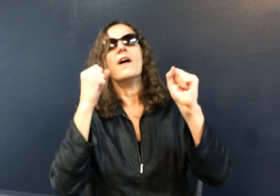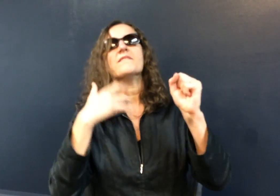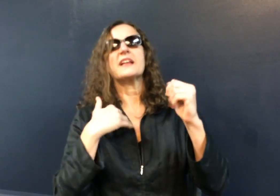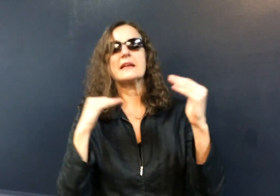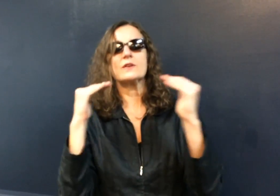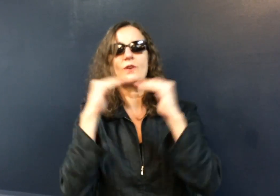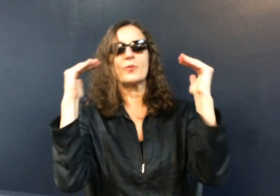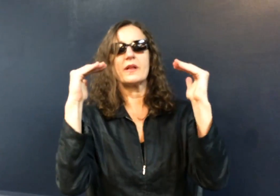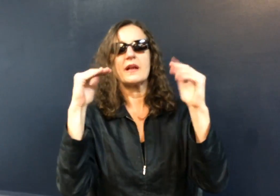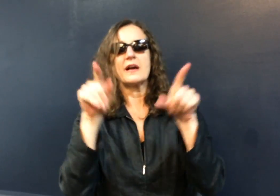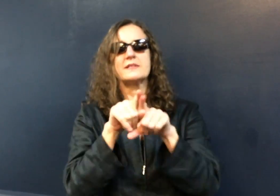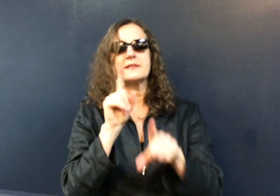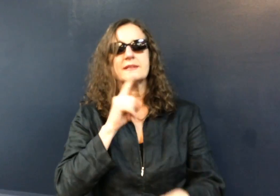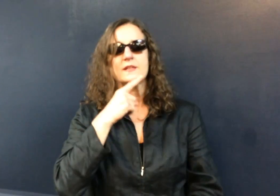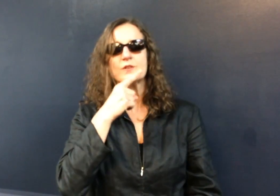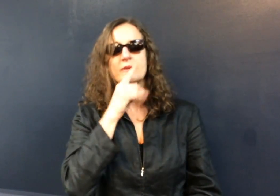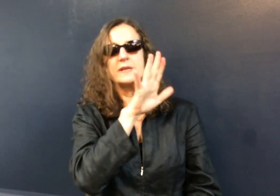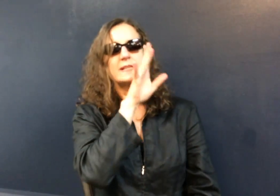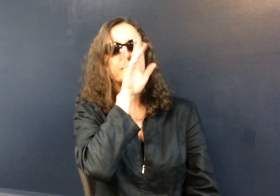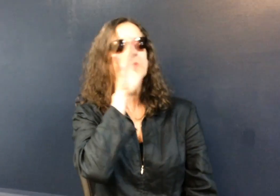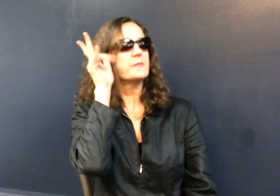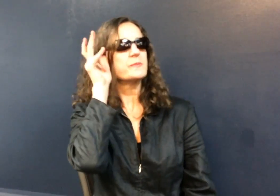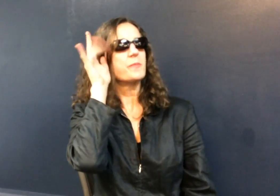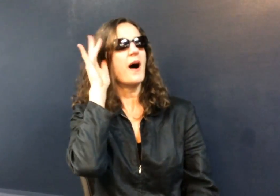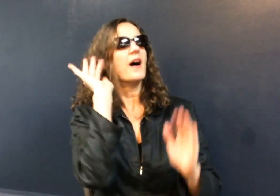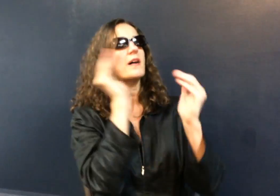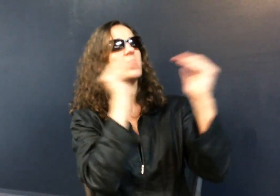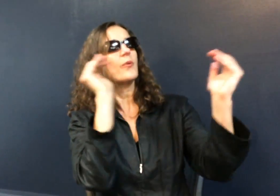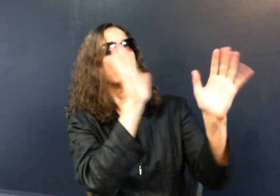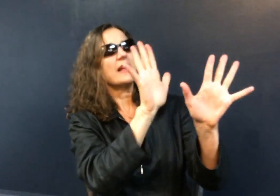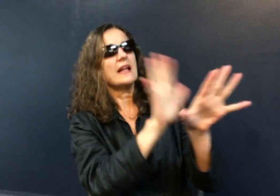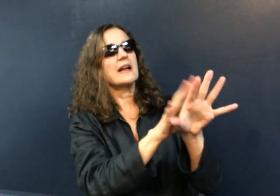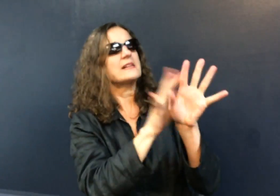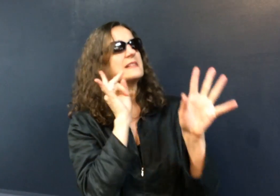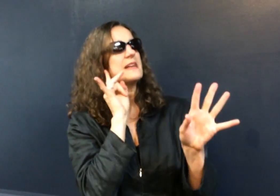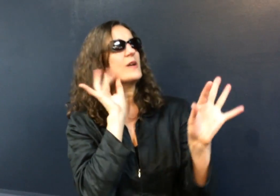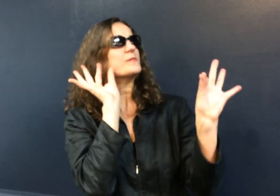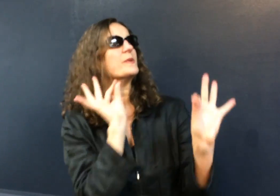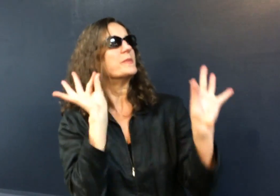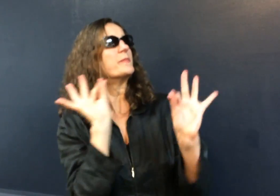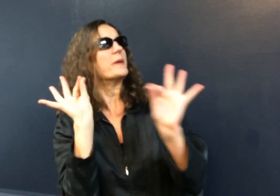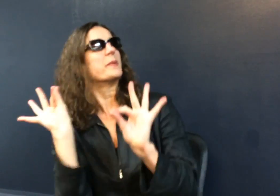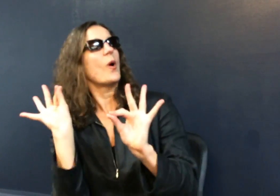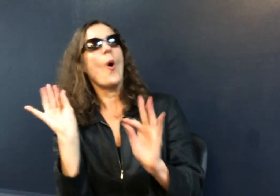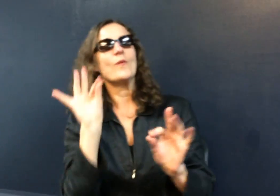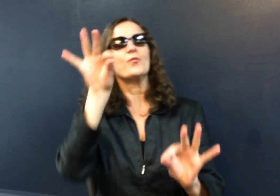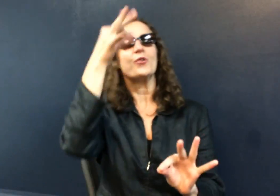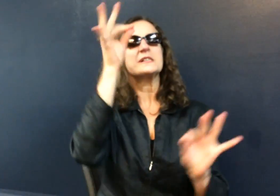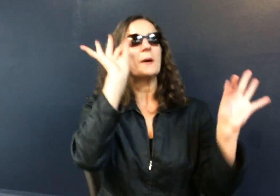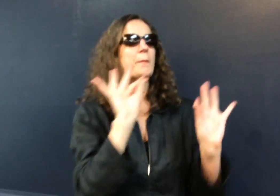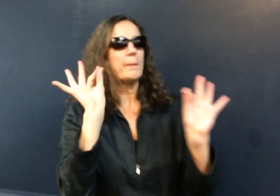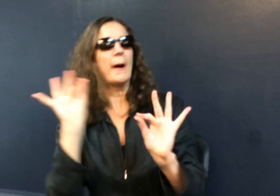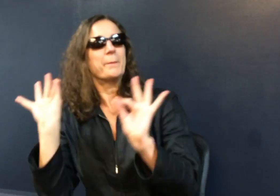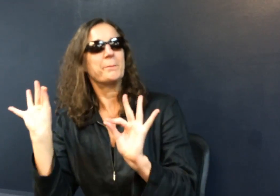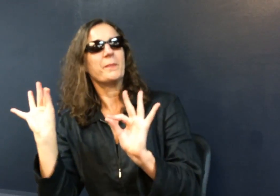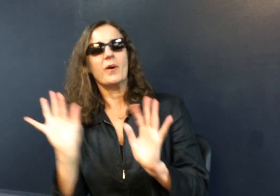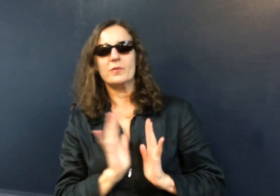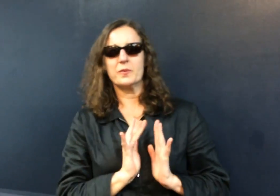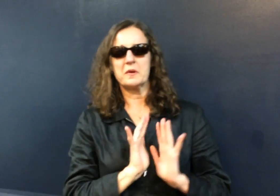fingertips. This is equivalent to a hearing person having access to spoken language in English or French, for example, or a deaf